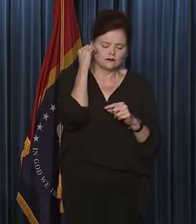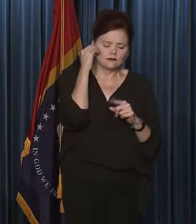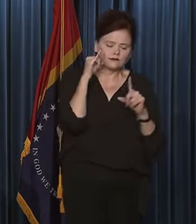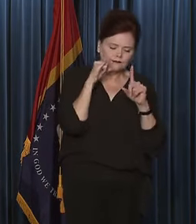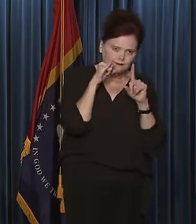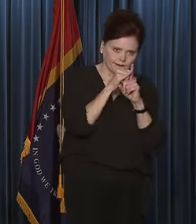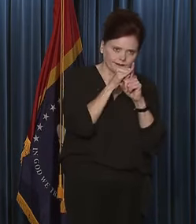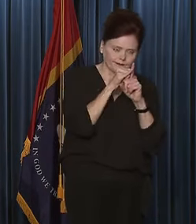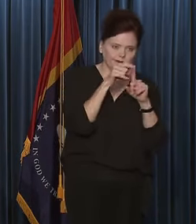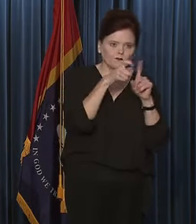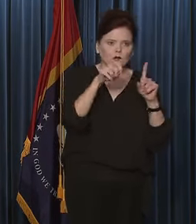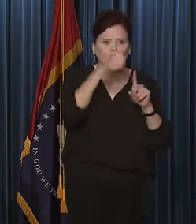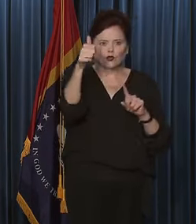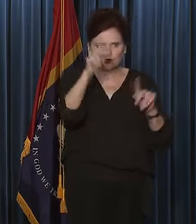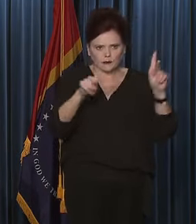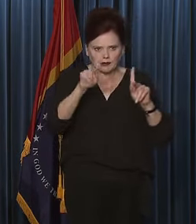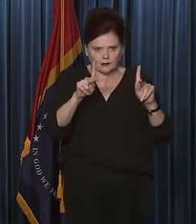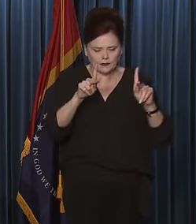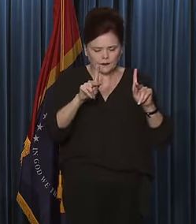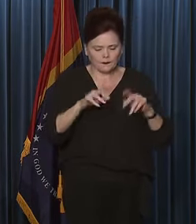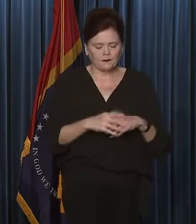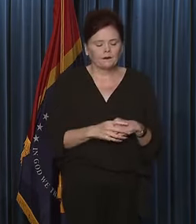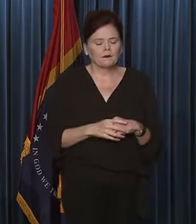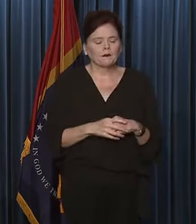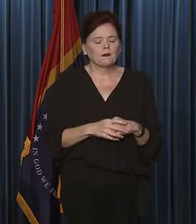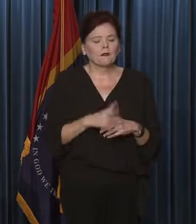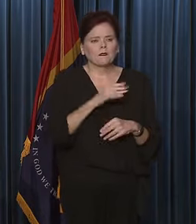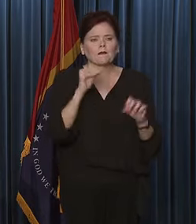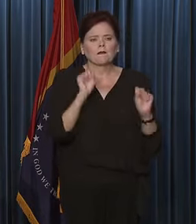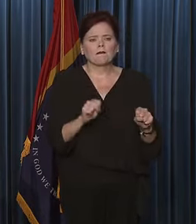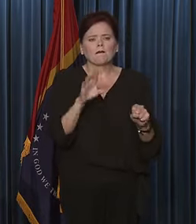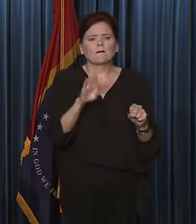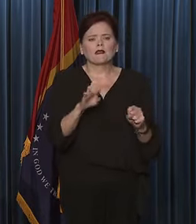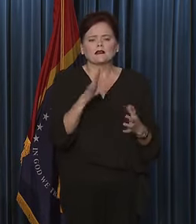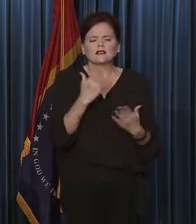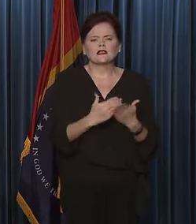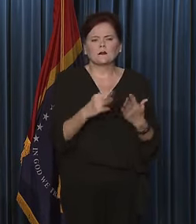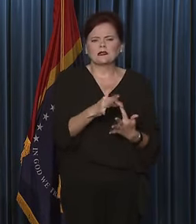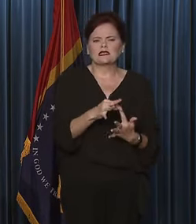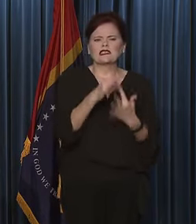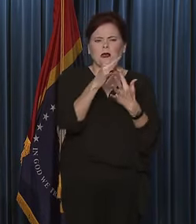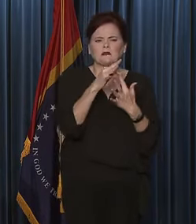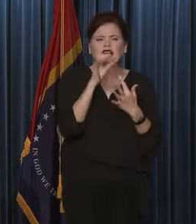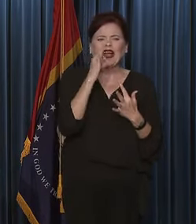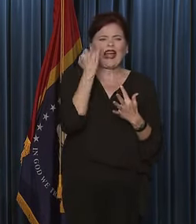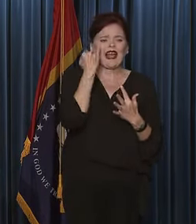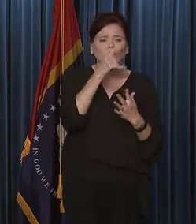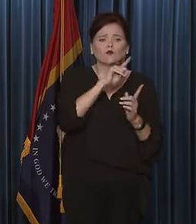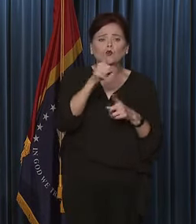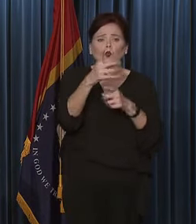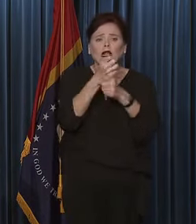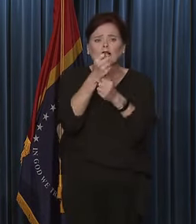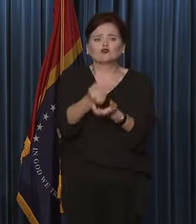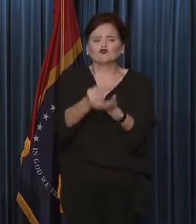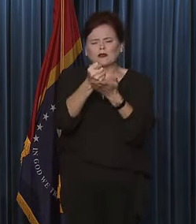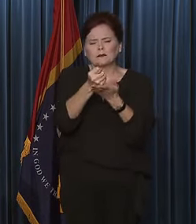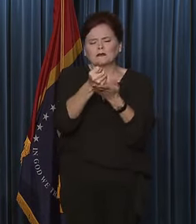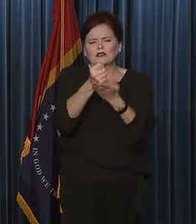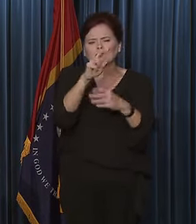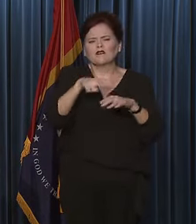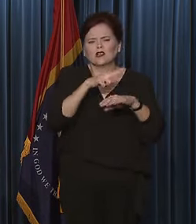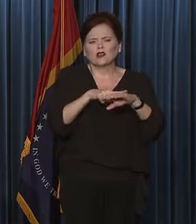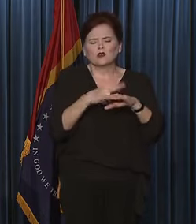yourself away from, from other individuals. And certainly there can be exceptions for seeking treatment and, and,